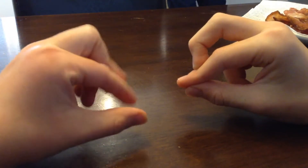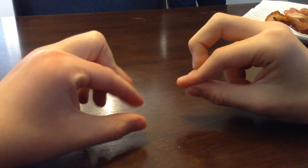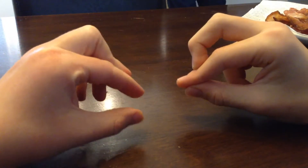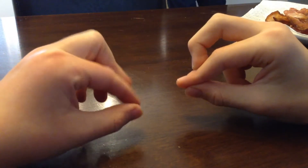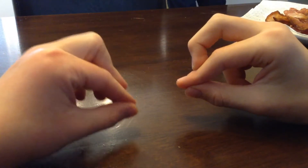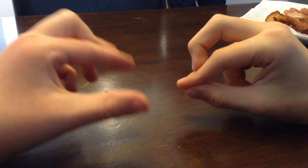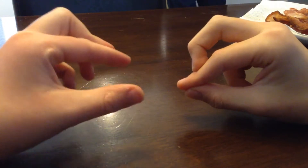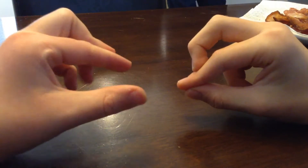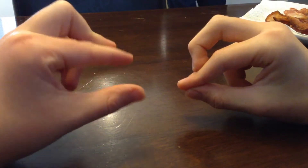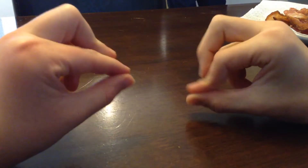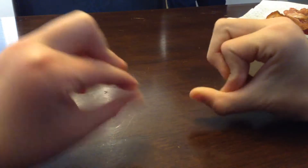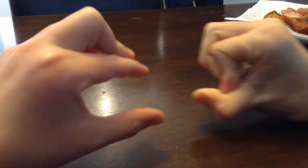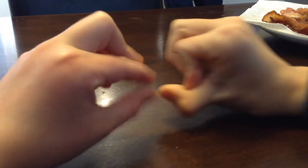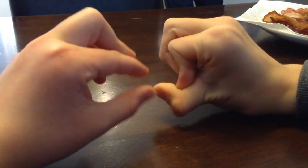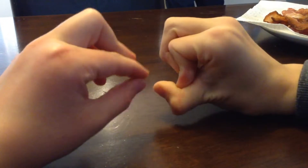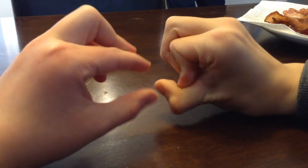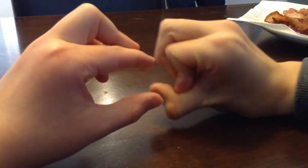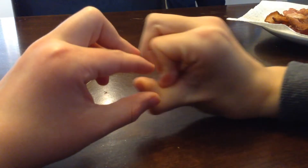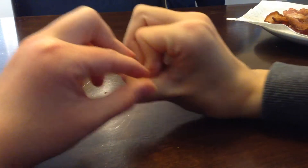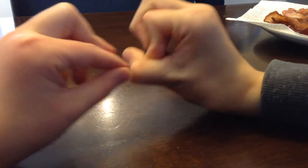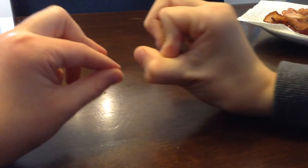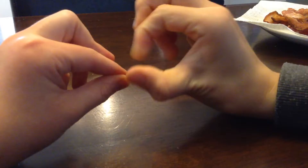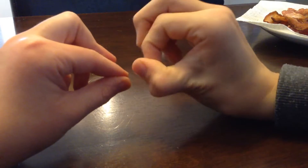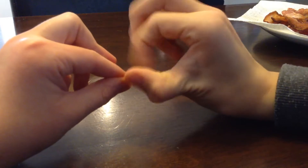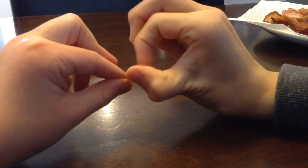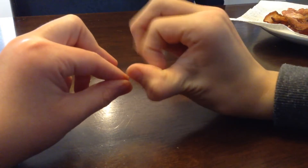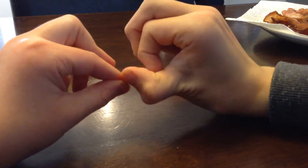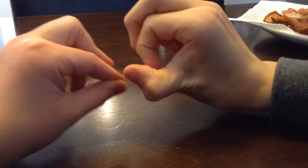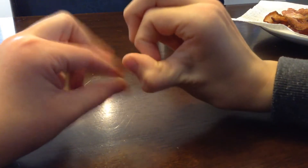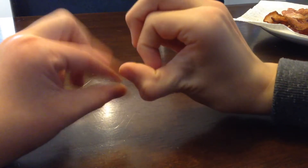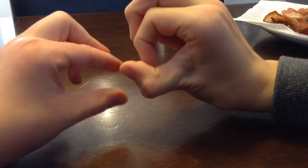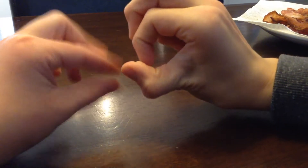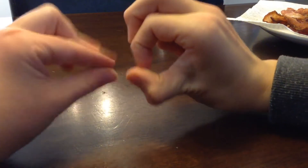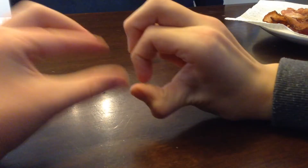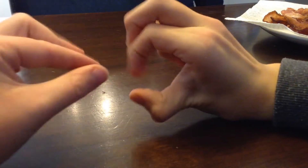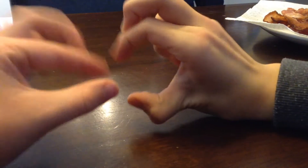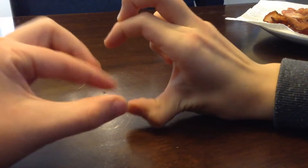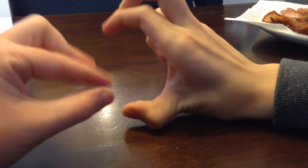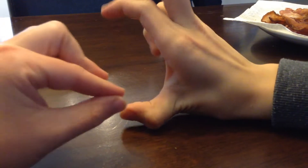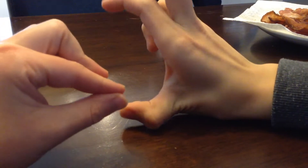Duck. Duck. Angry Duck. Cranky Duck. Nice to meet you. face was weird for a second. Yeah.